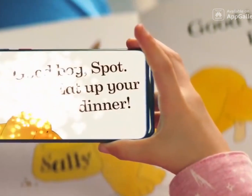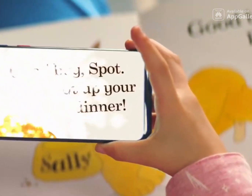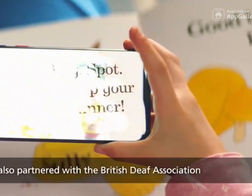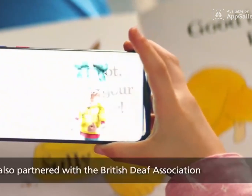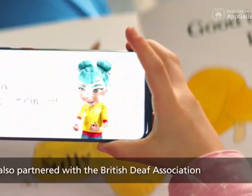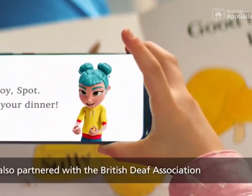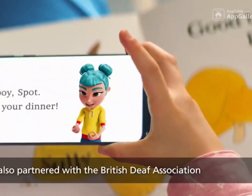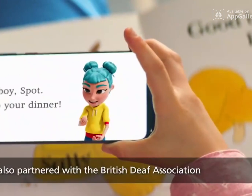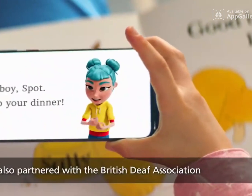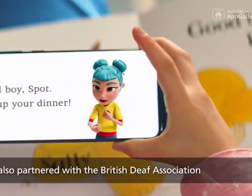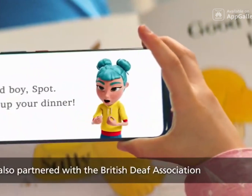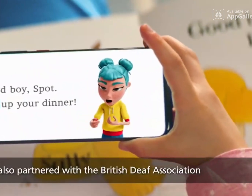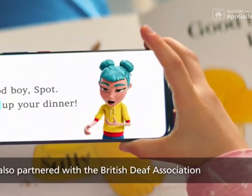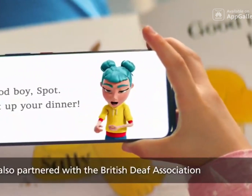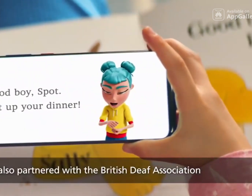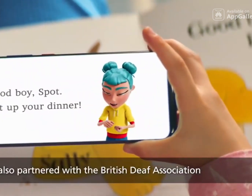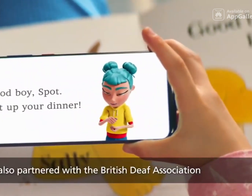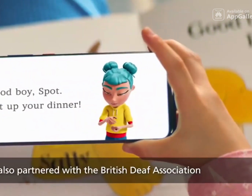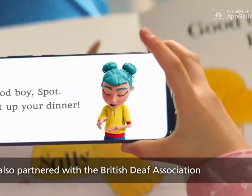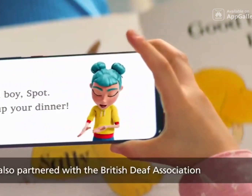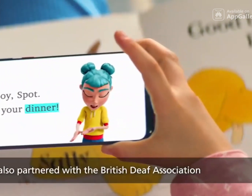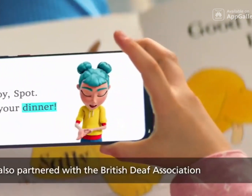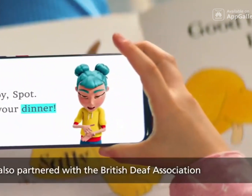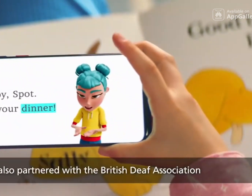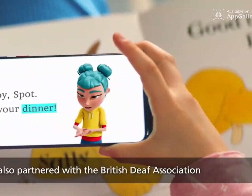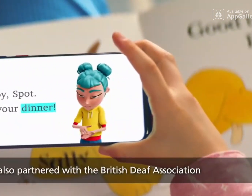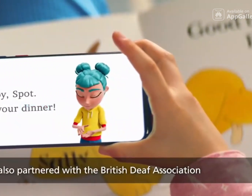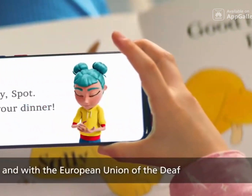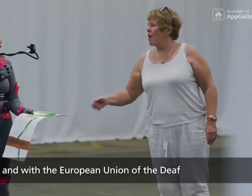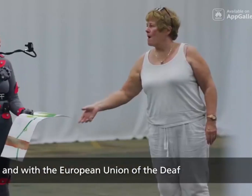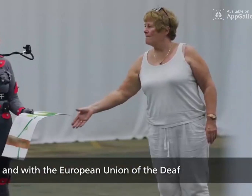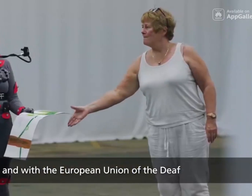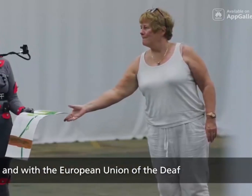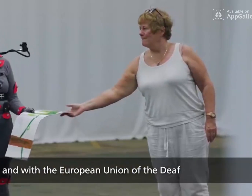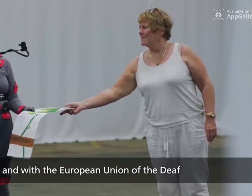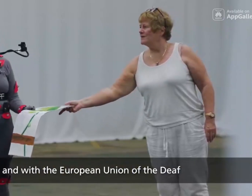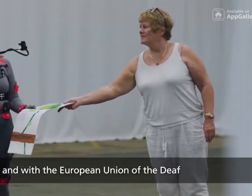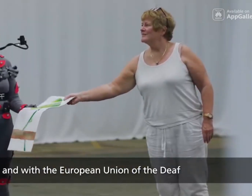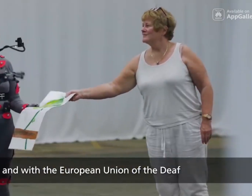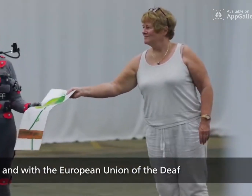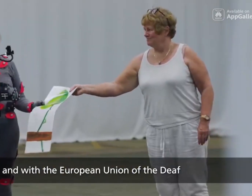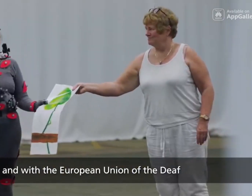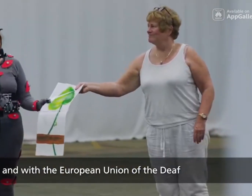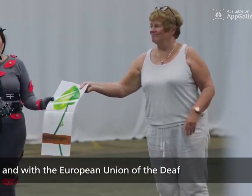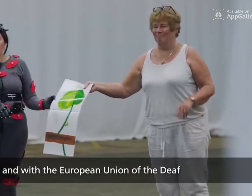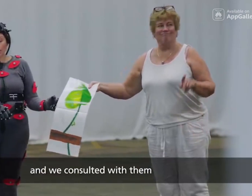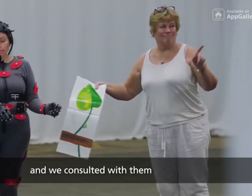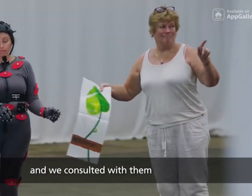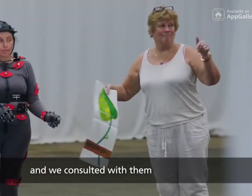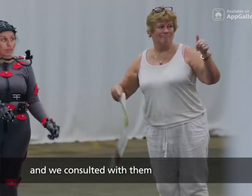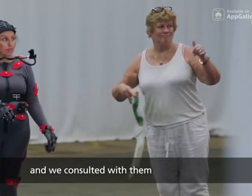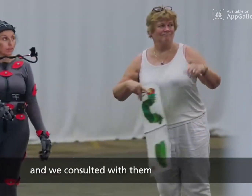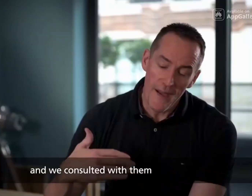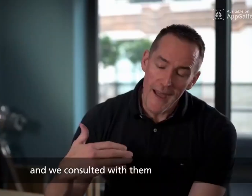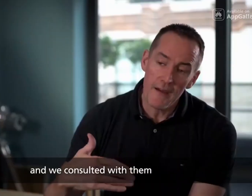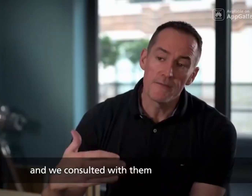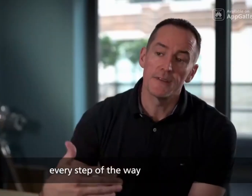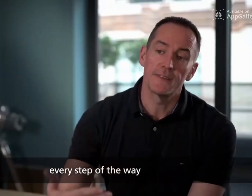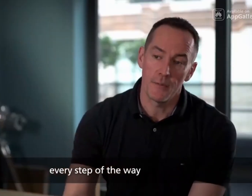We also partnered with the British Deaf Association and with the European Union of the Deaf. And we consulted with them every step